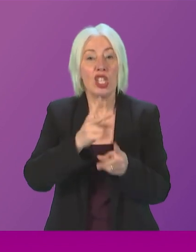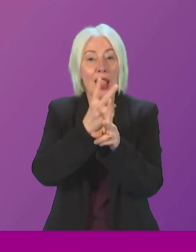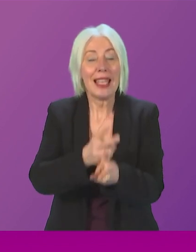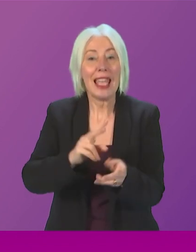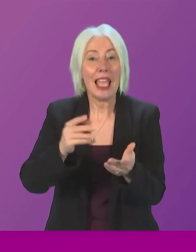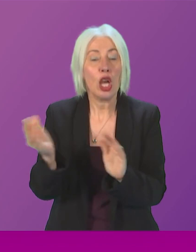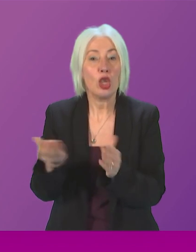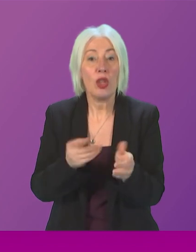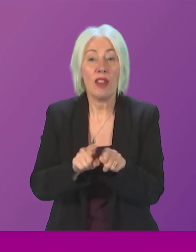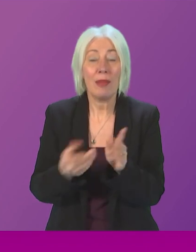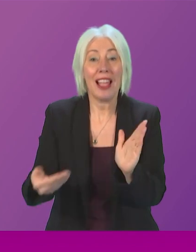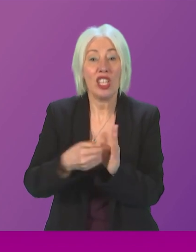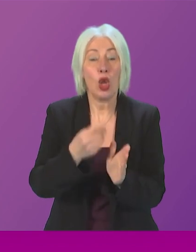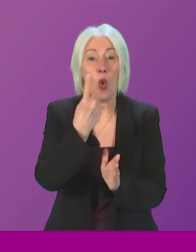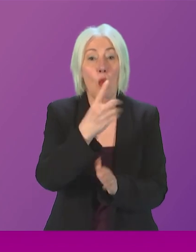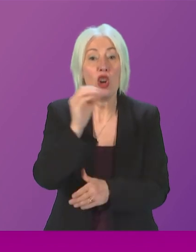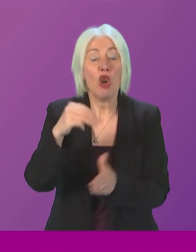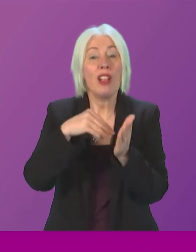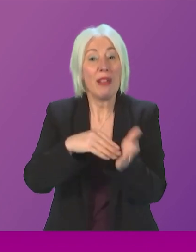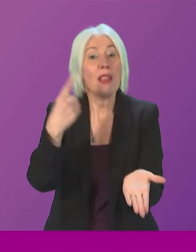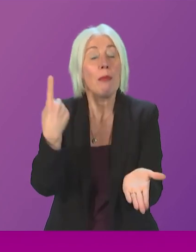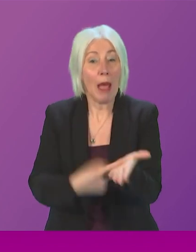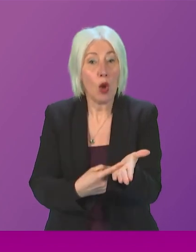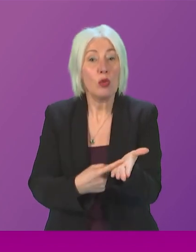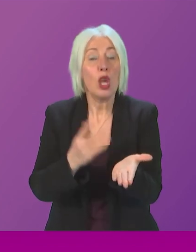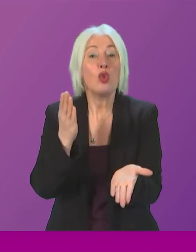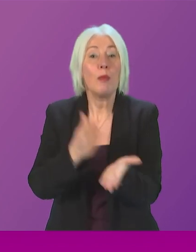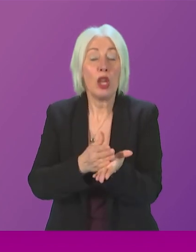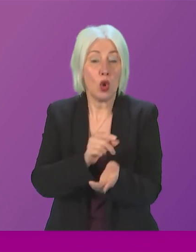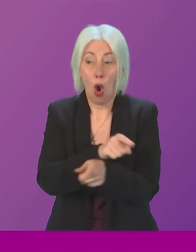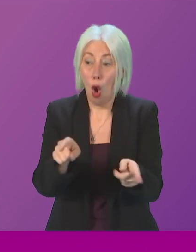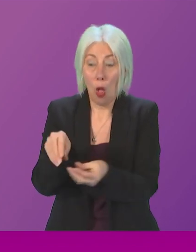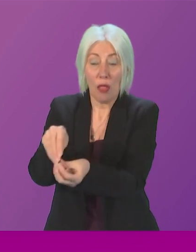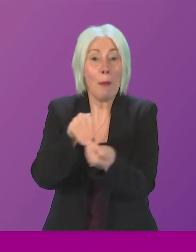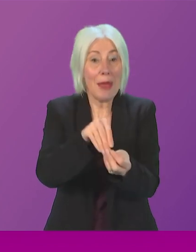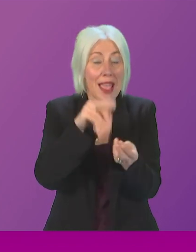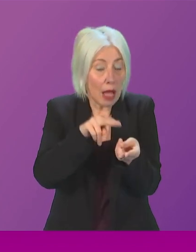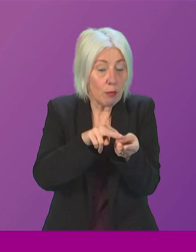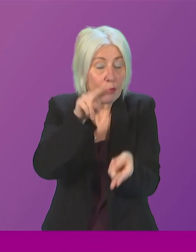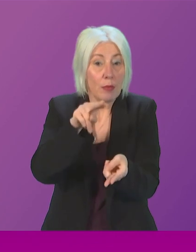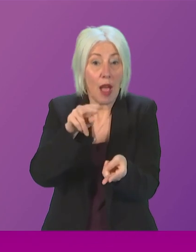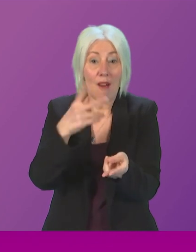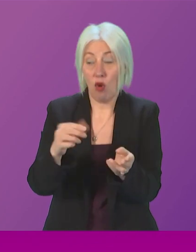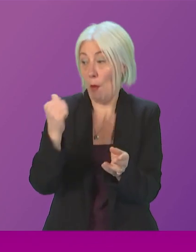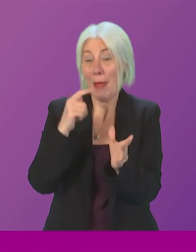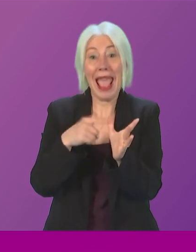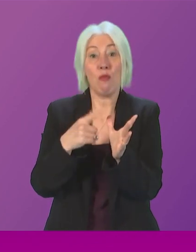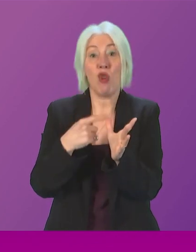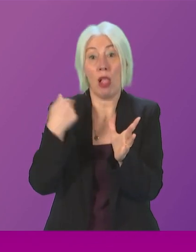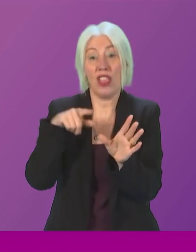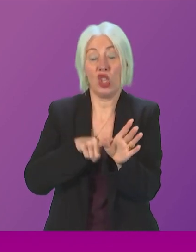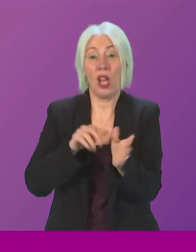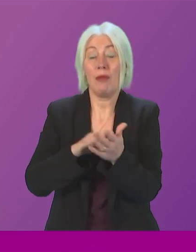additional £100 million to provide that pay uplift from April of this year. That represents a